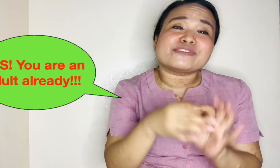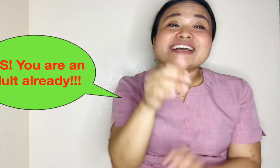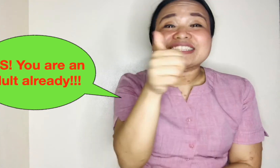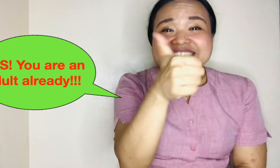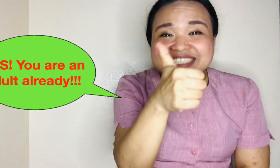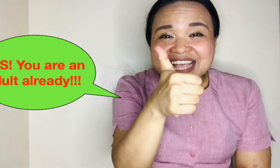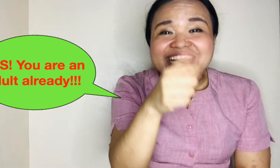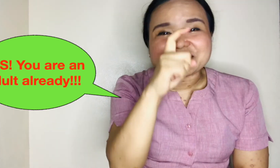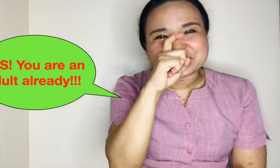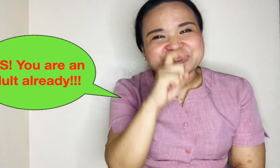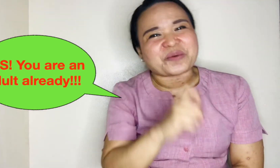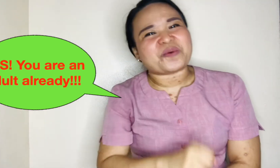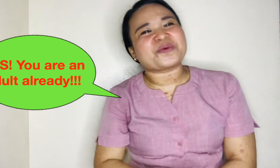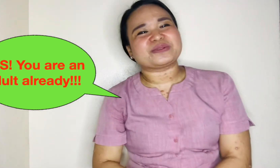10 years old.